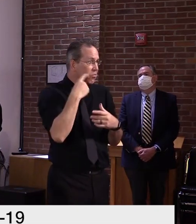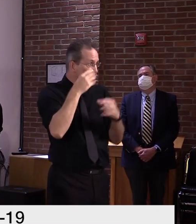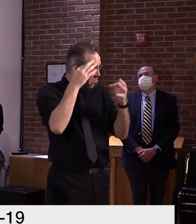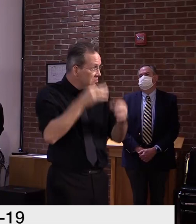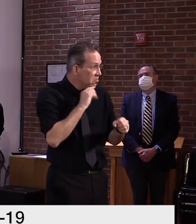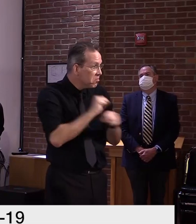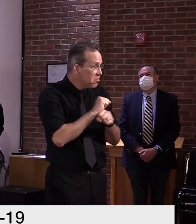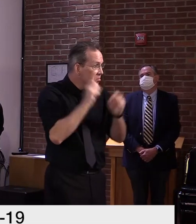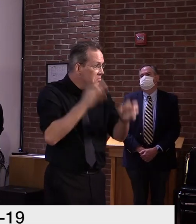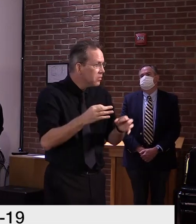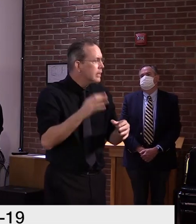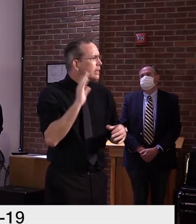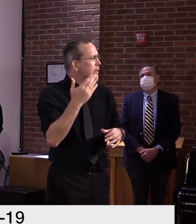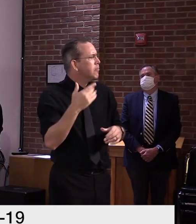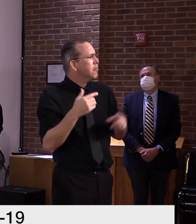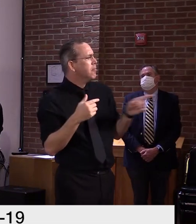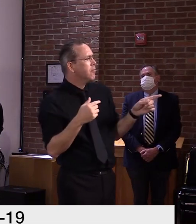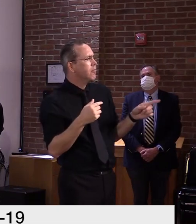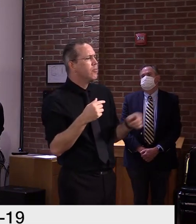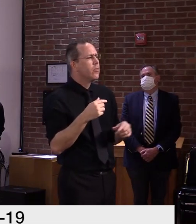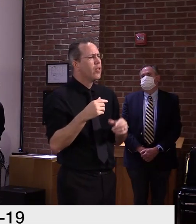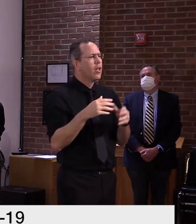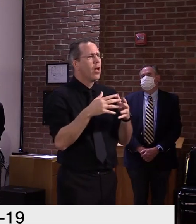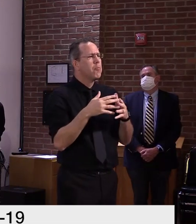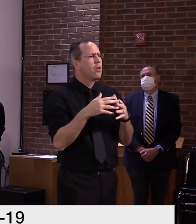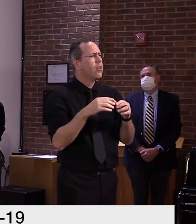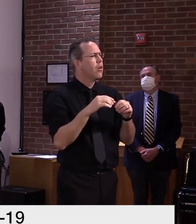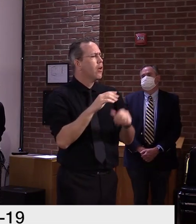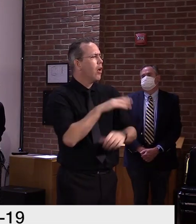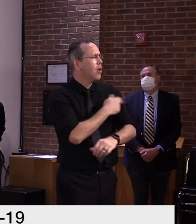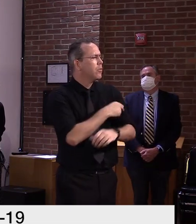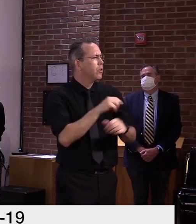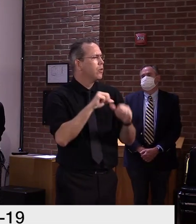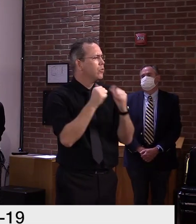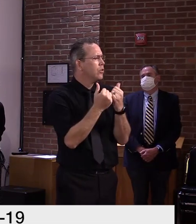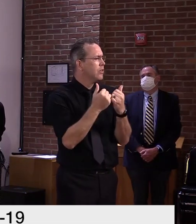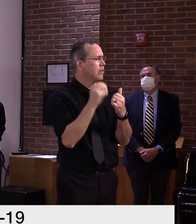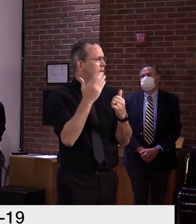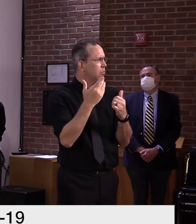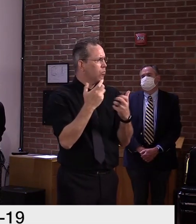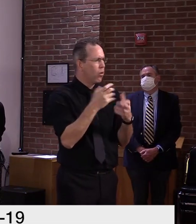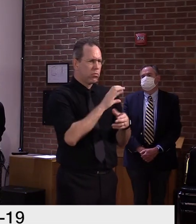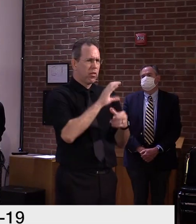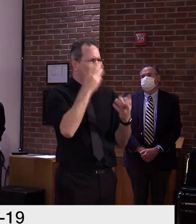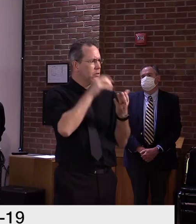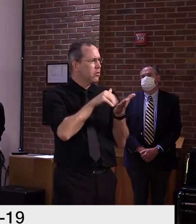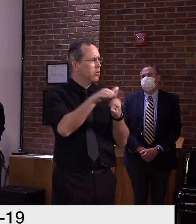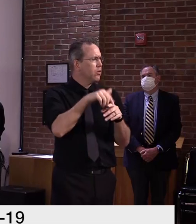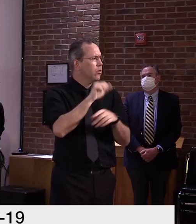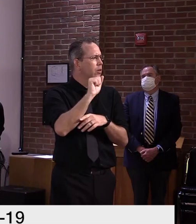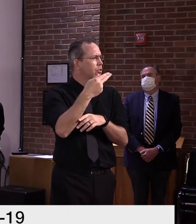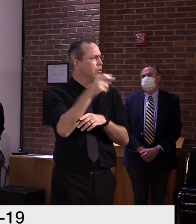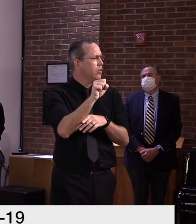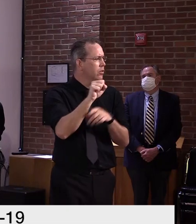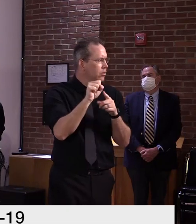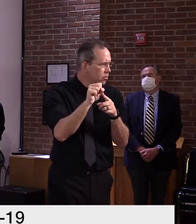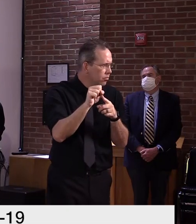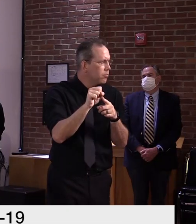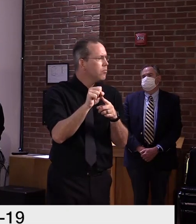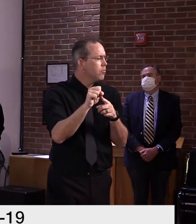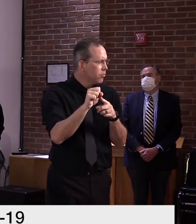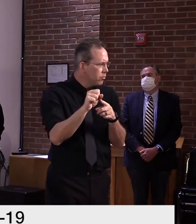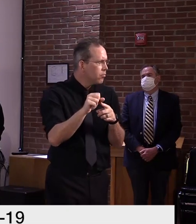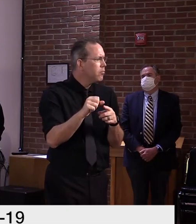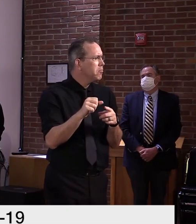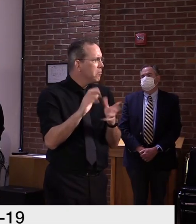to understand it as best we'd like to. But on both sides now we're seeing that there may be